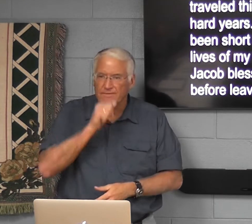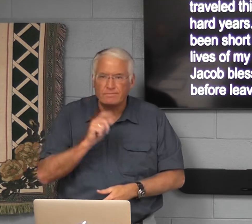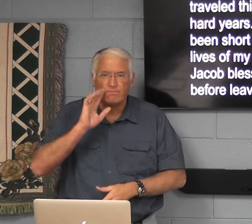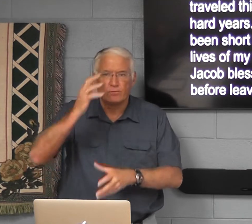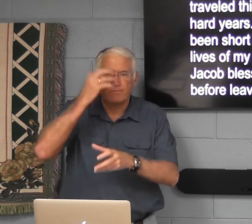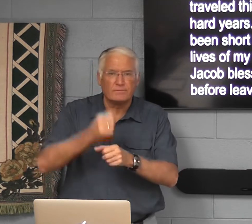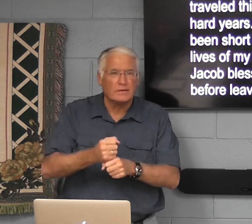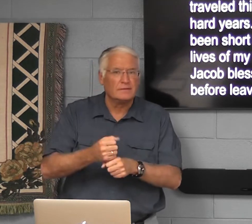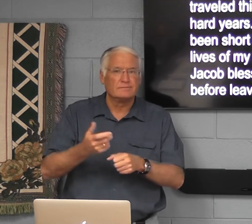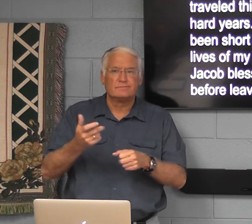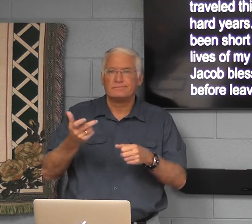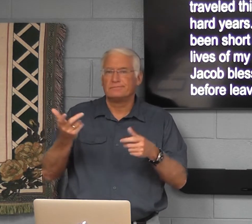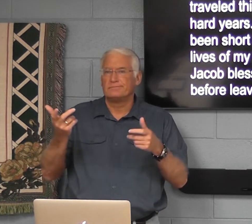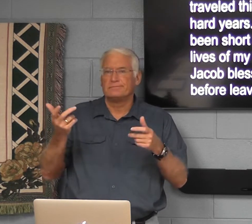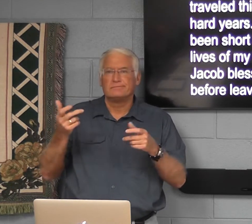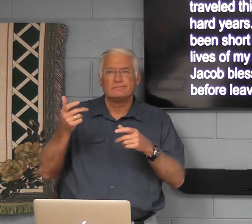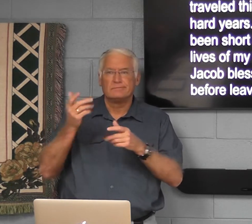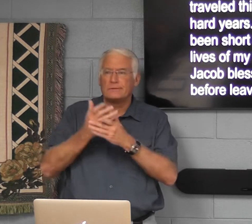show up. We suffer for our faith.